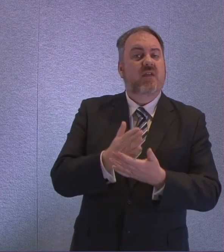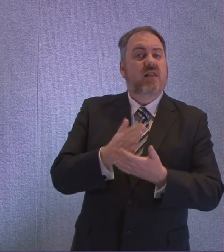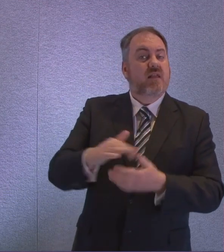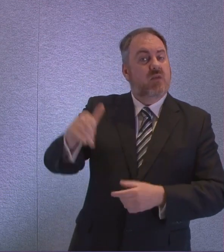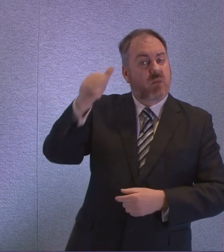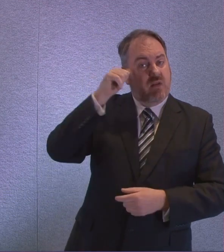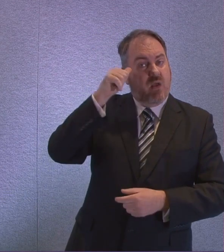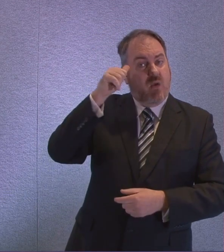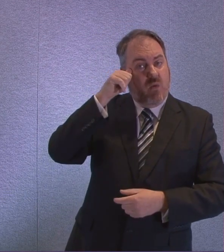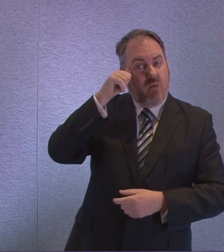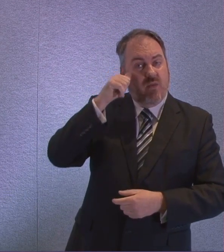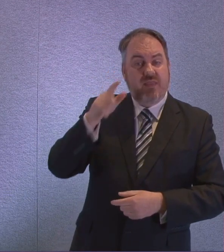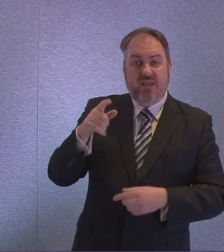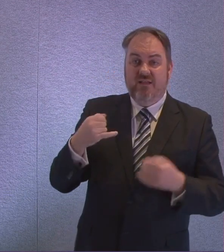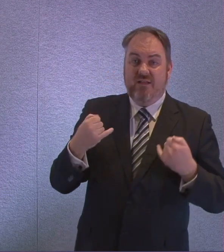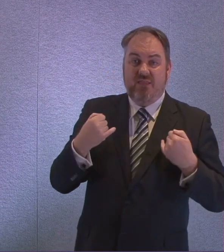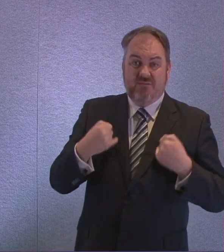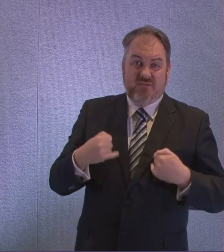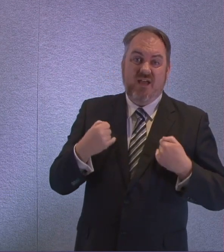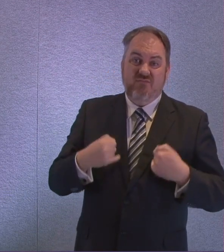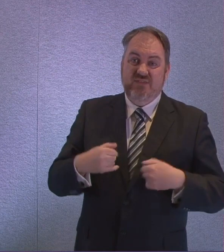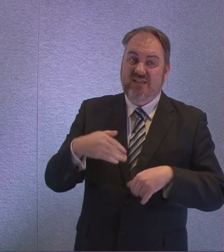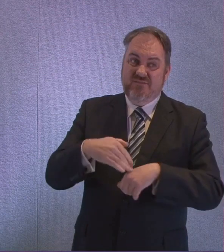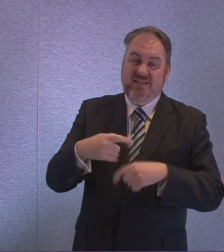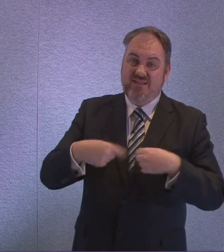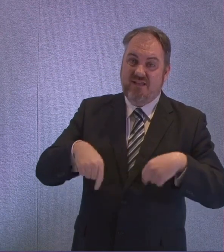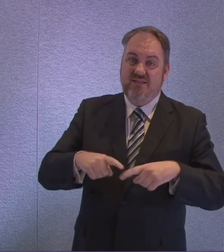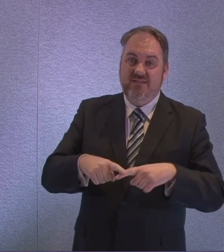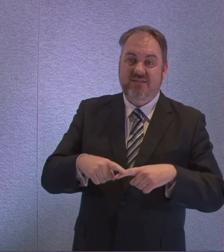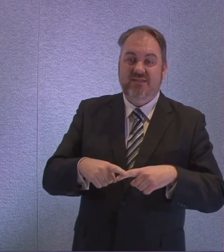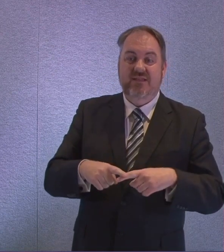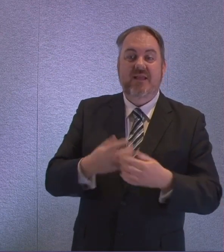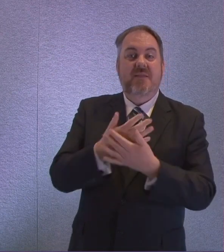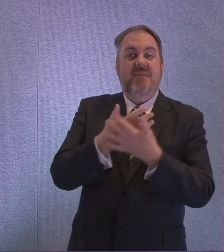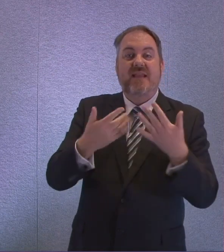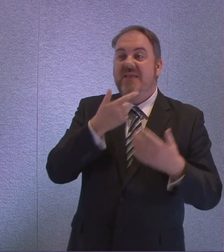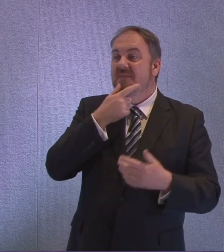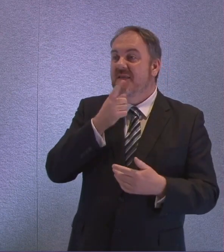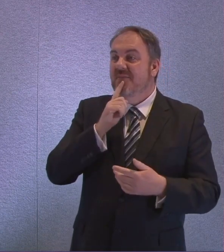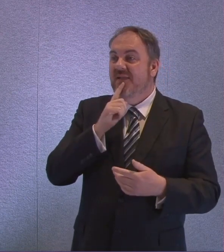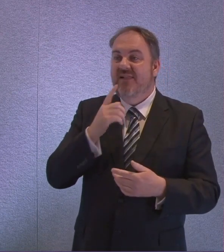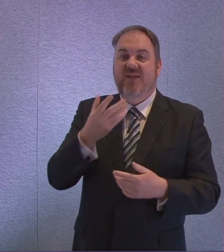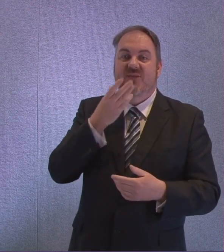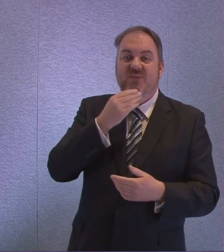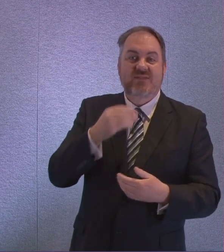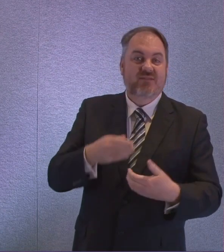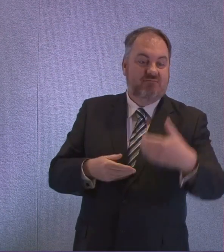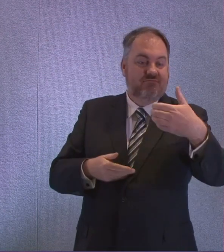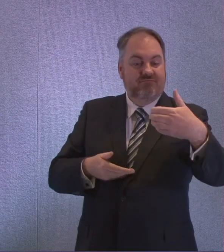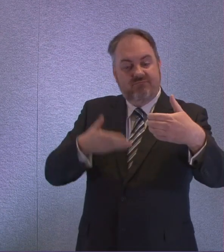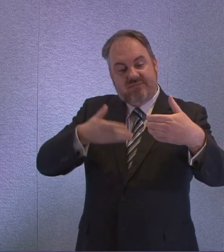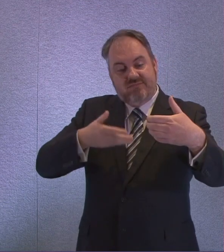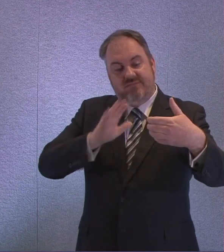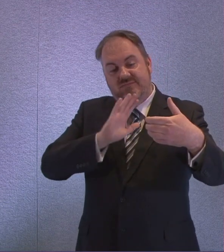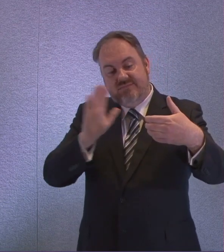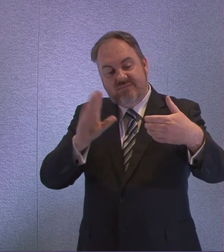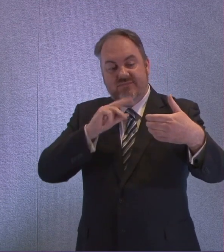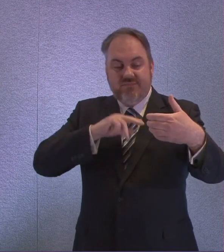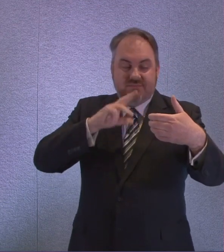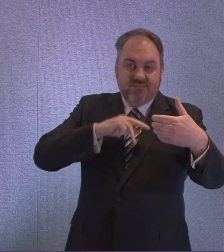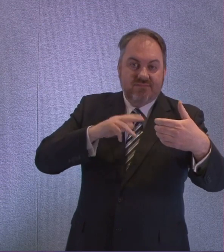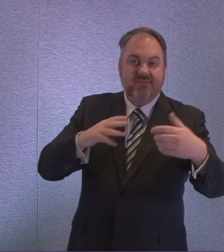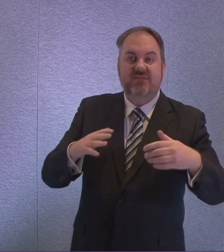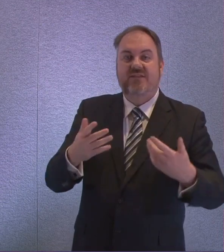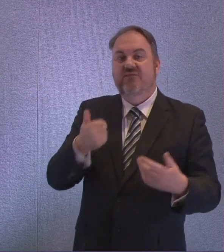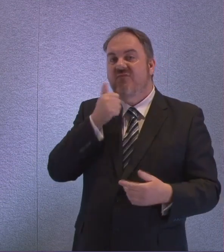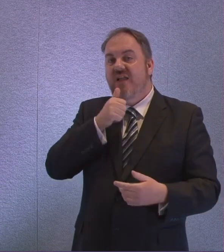of this virus and the lockdown on one hand people are finding new ways to connect to each other helping each other in their community and